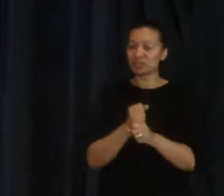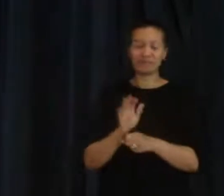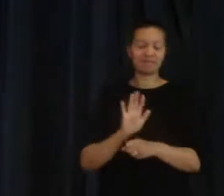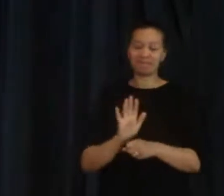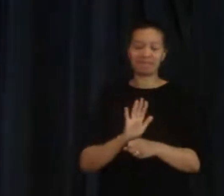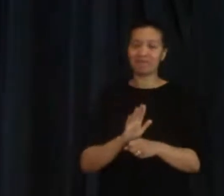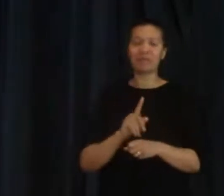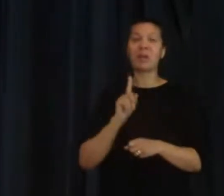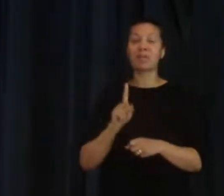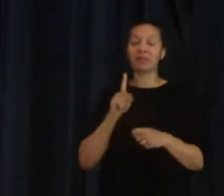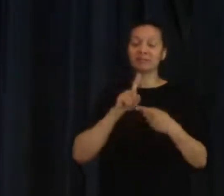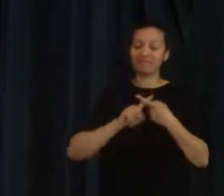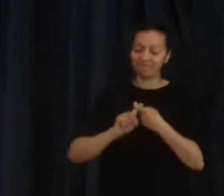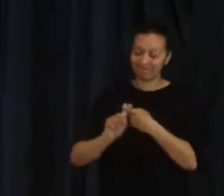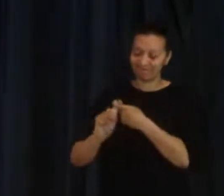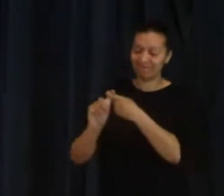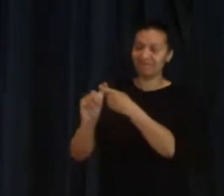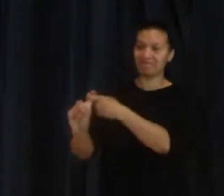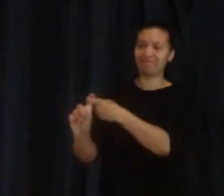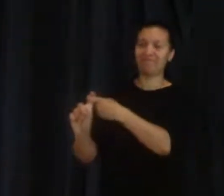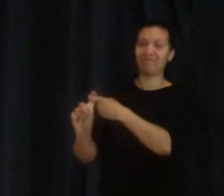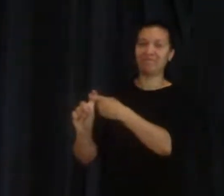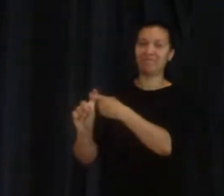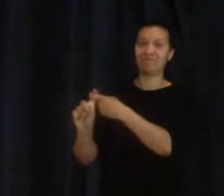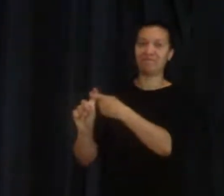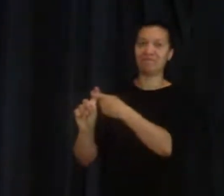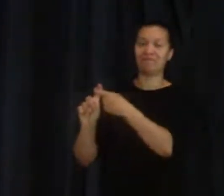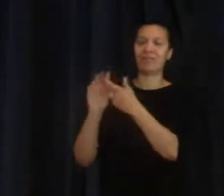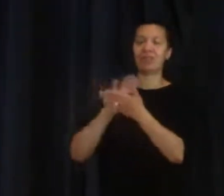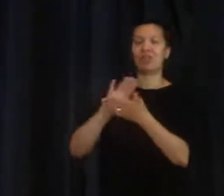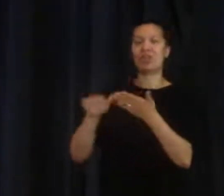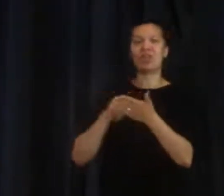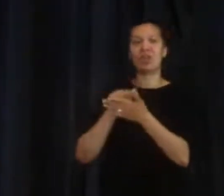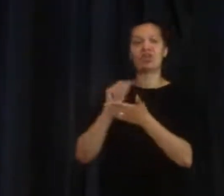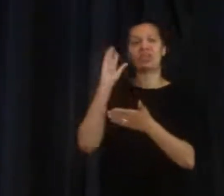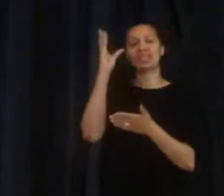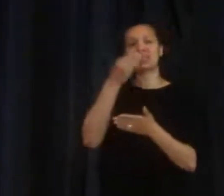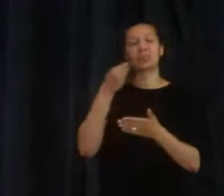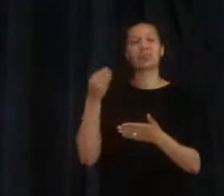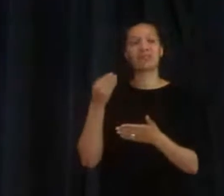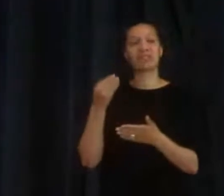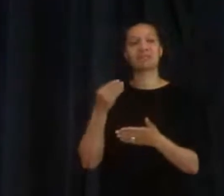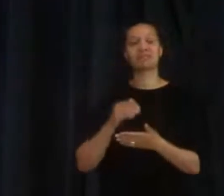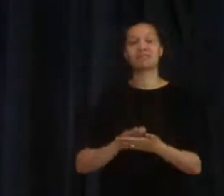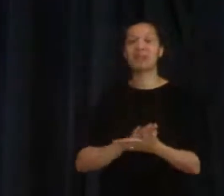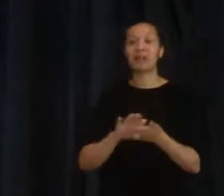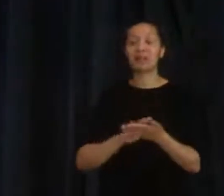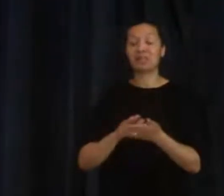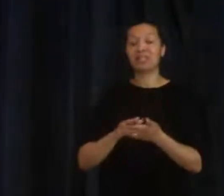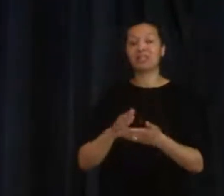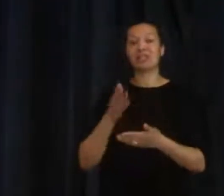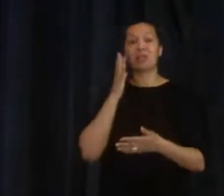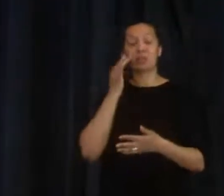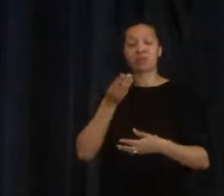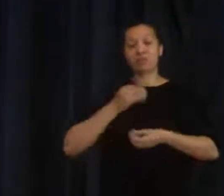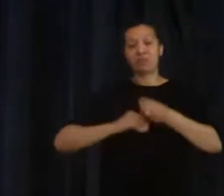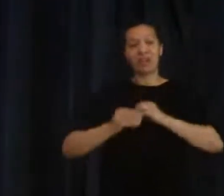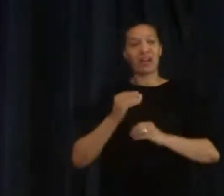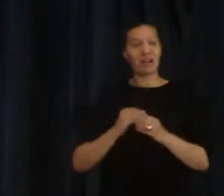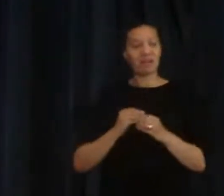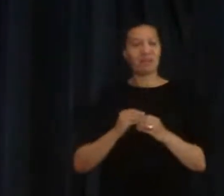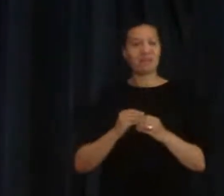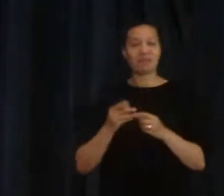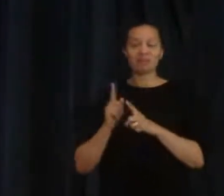we are sealed, marked with the Holy Spirit. So when you become a follower of Jesus, you are sealed